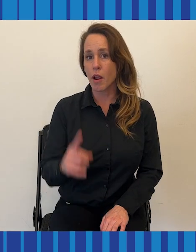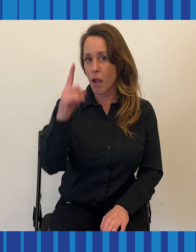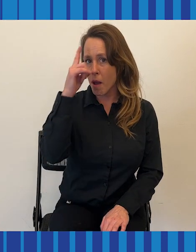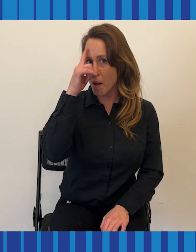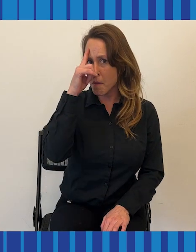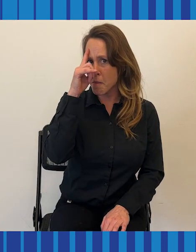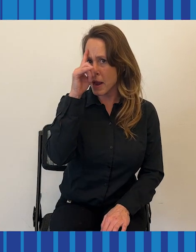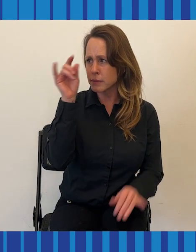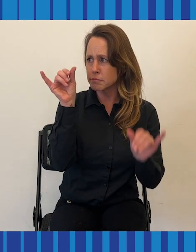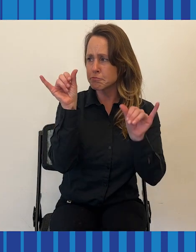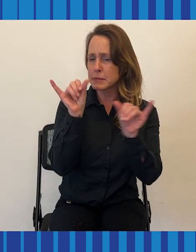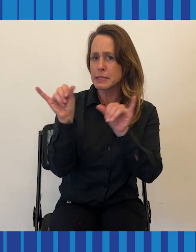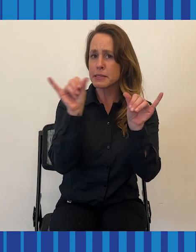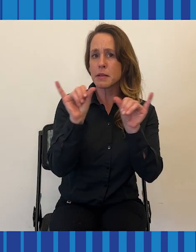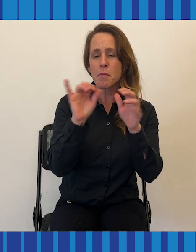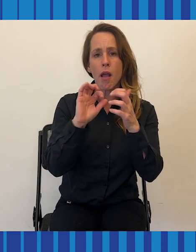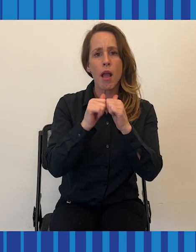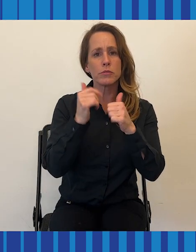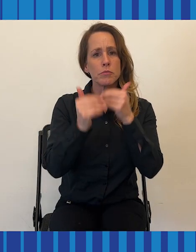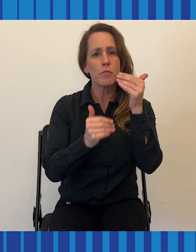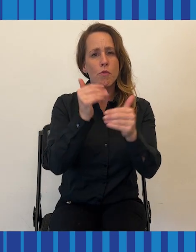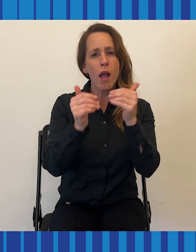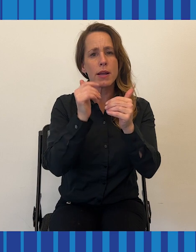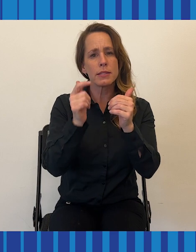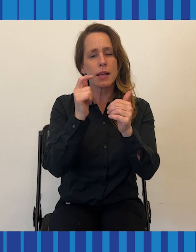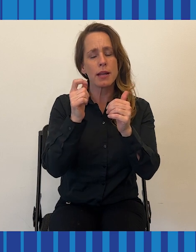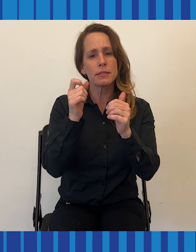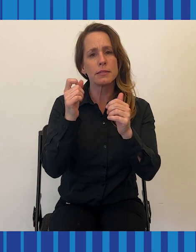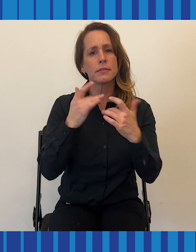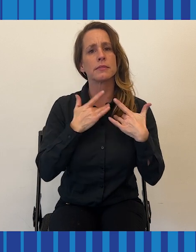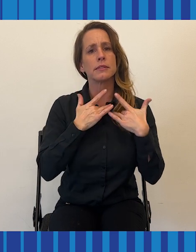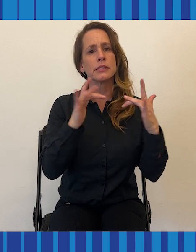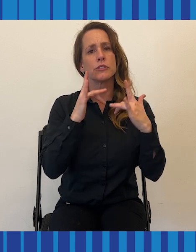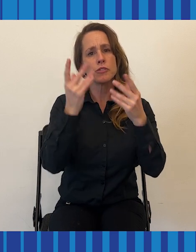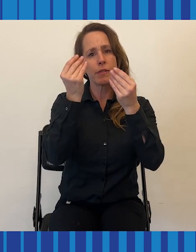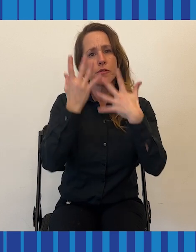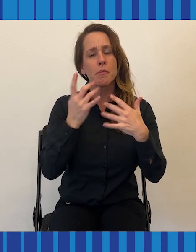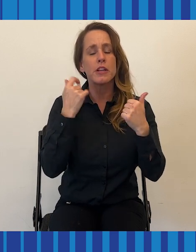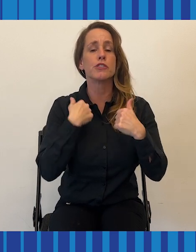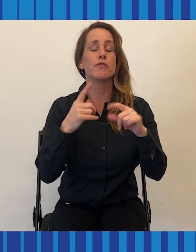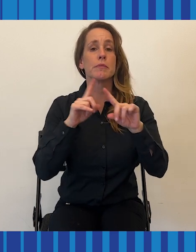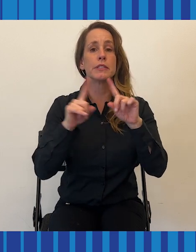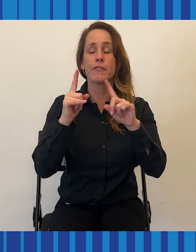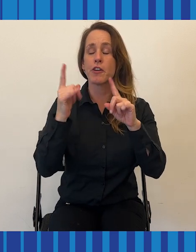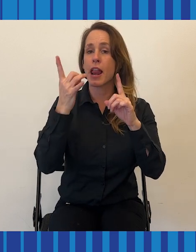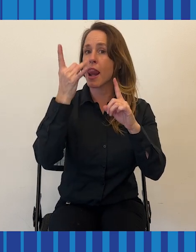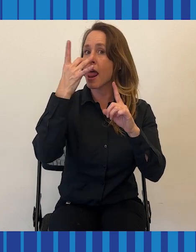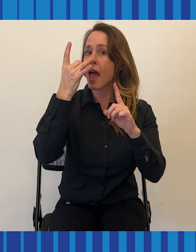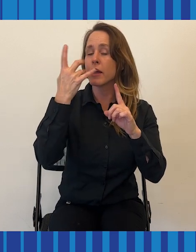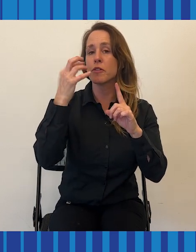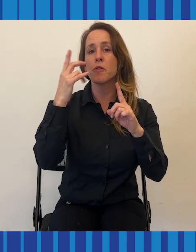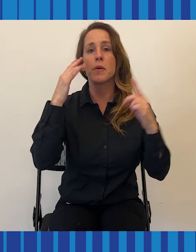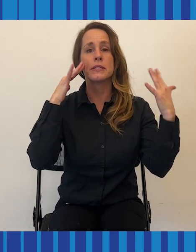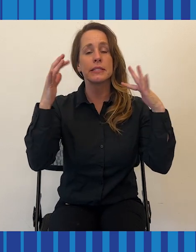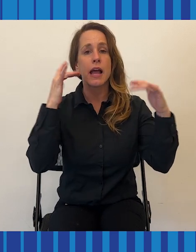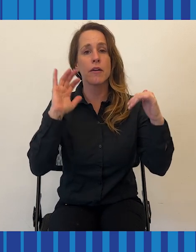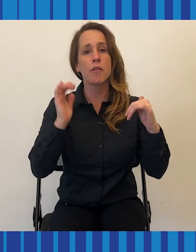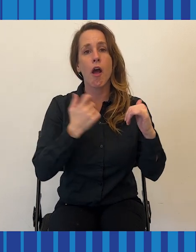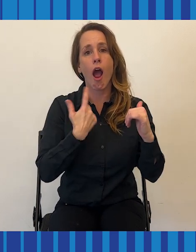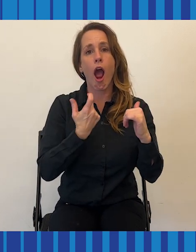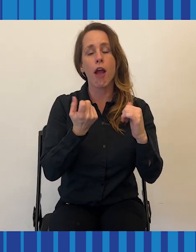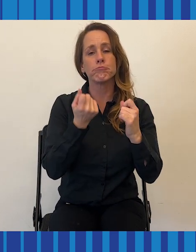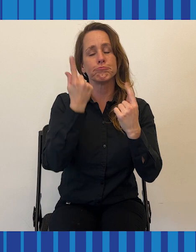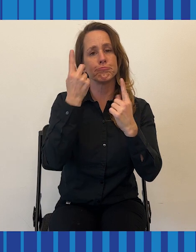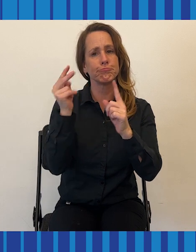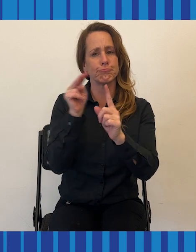While our brains have similar ways of processing sensory information, such as waves of light or sound, our perceptions are